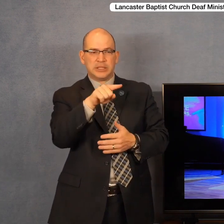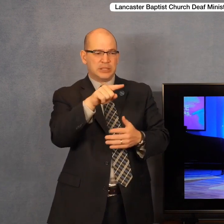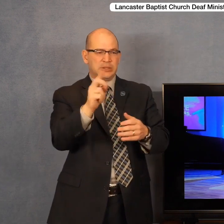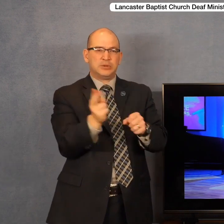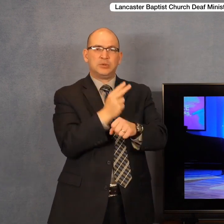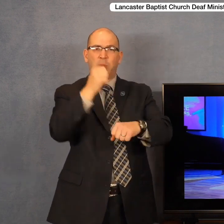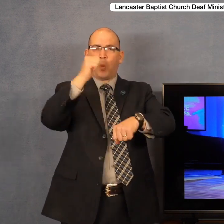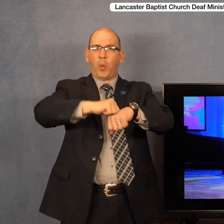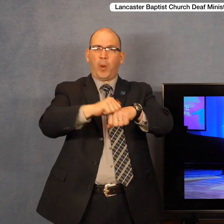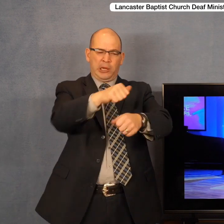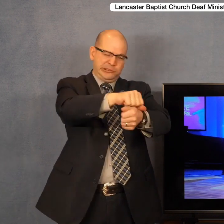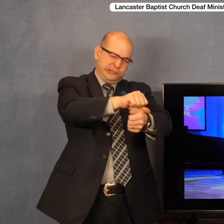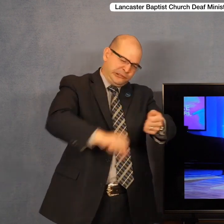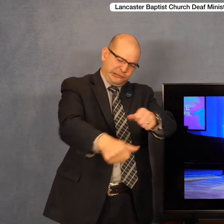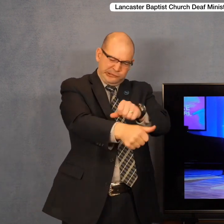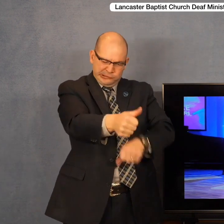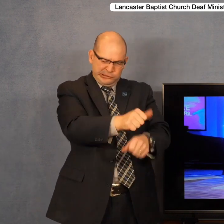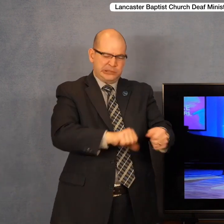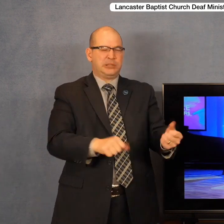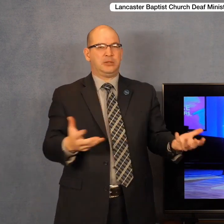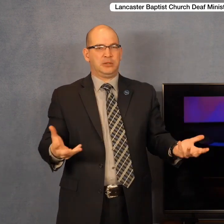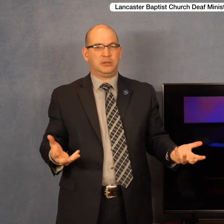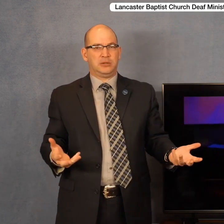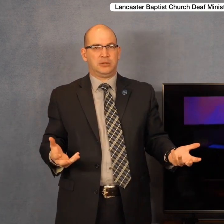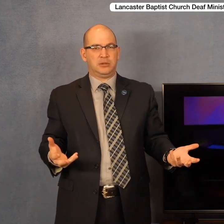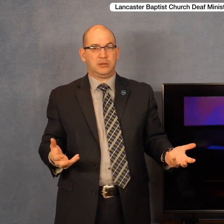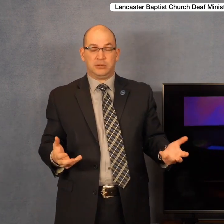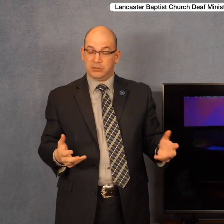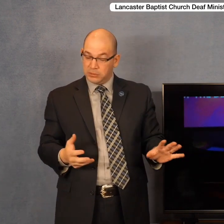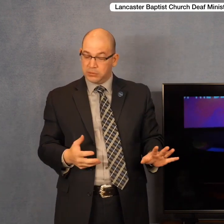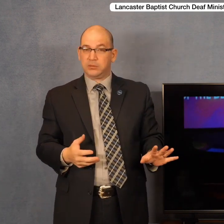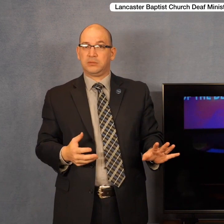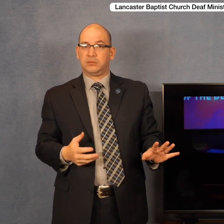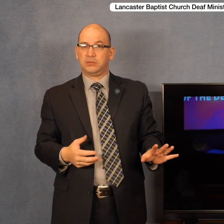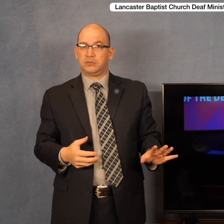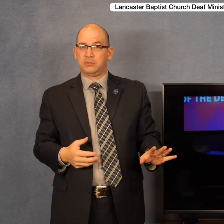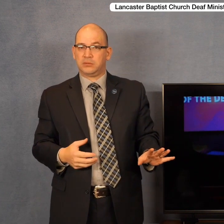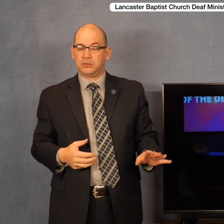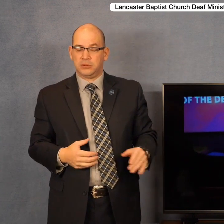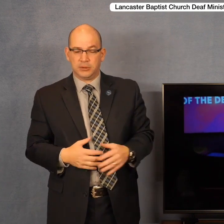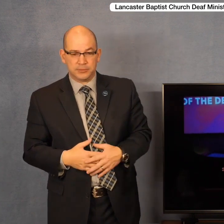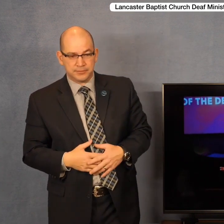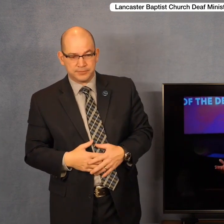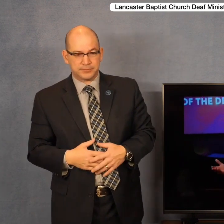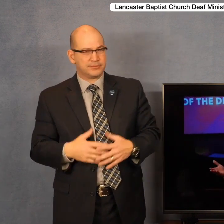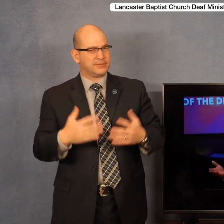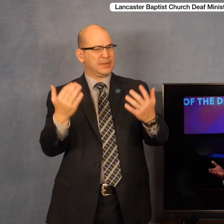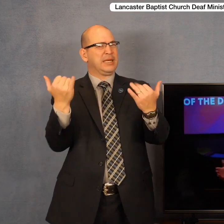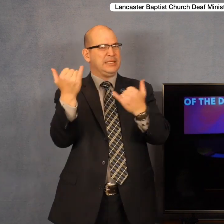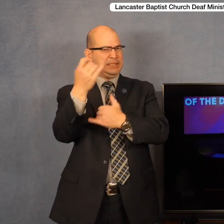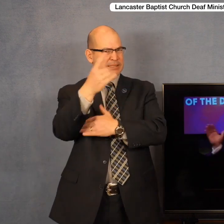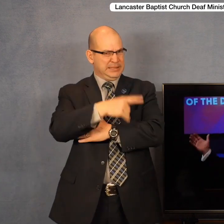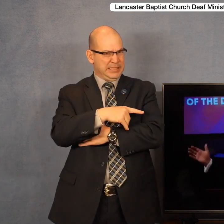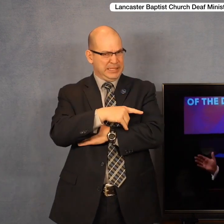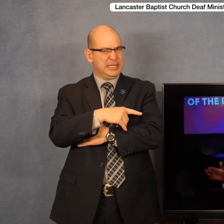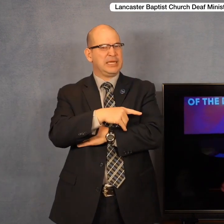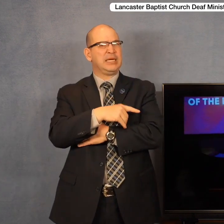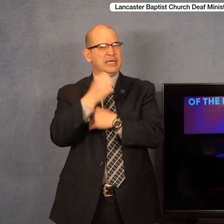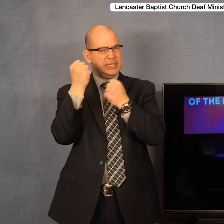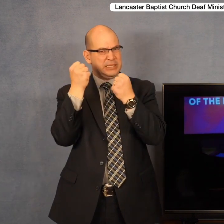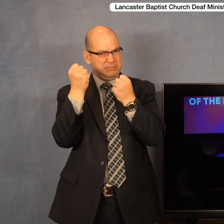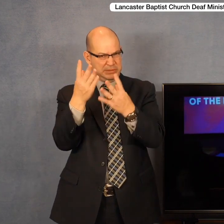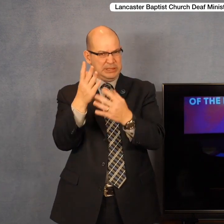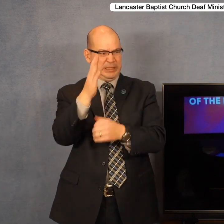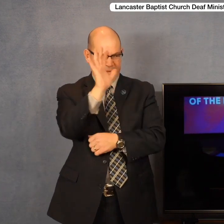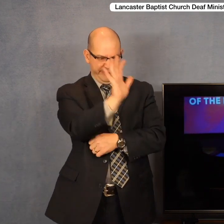stones. And mark this down in your mind that we're getting a picture here of our modern society separated from